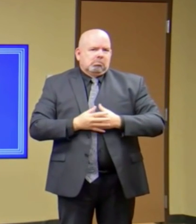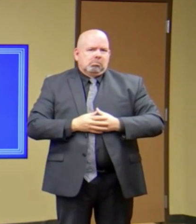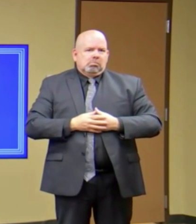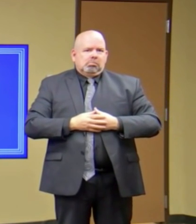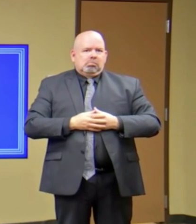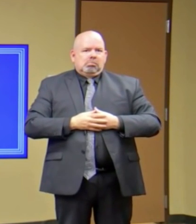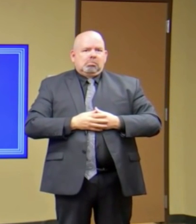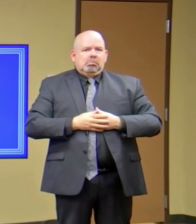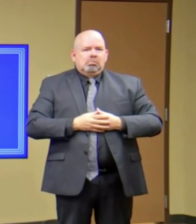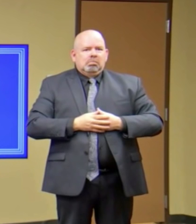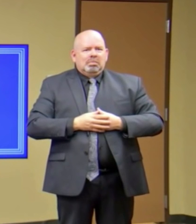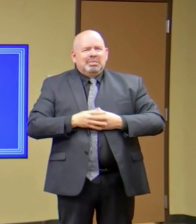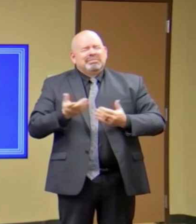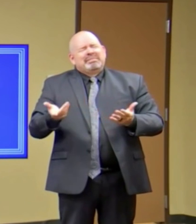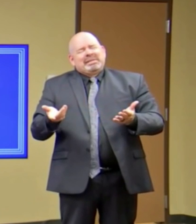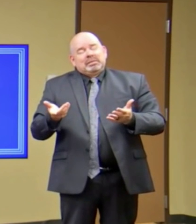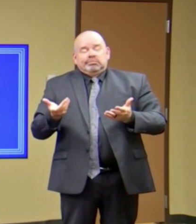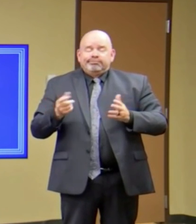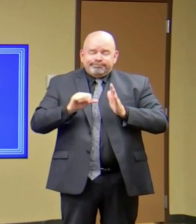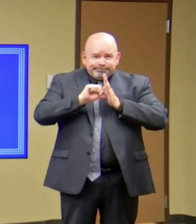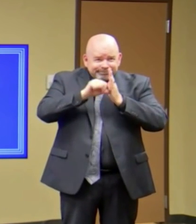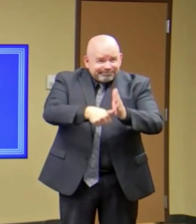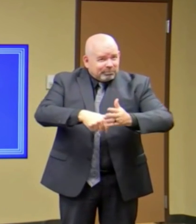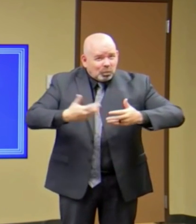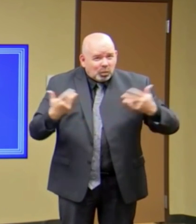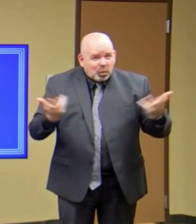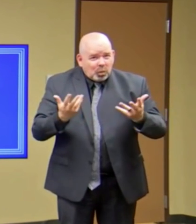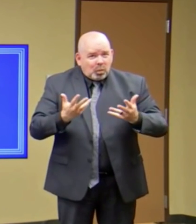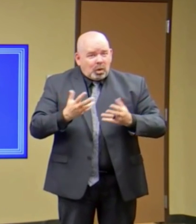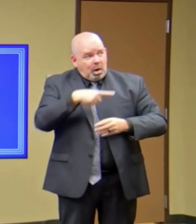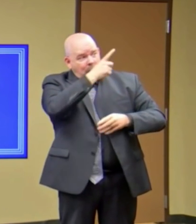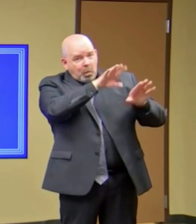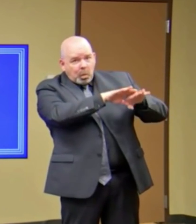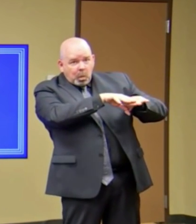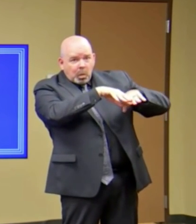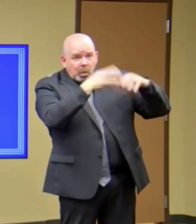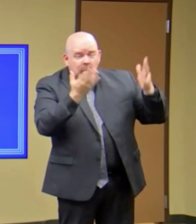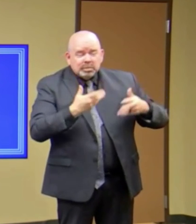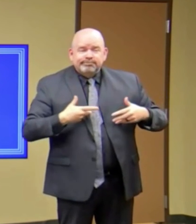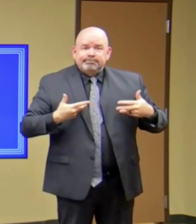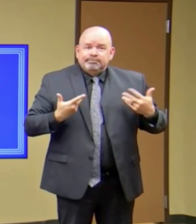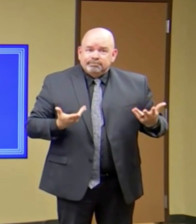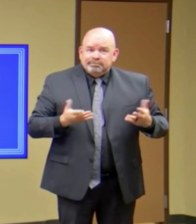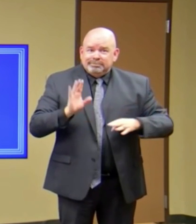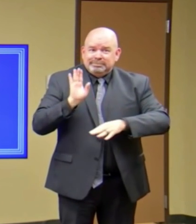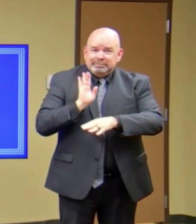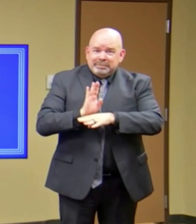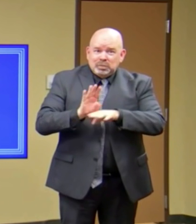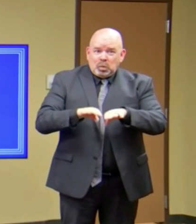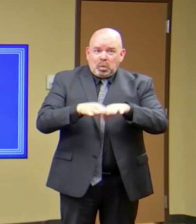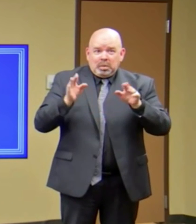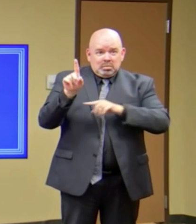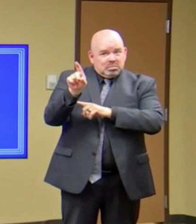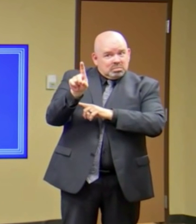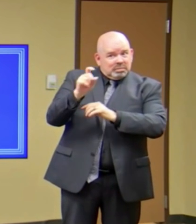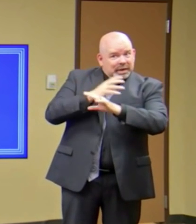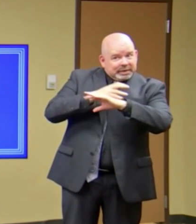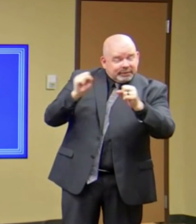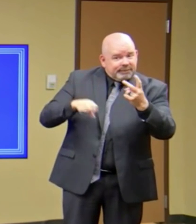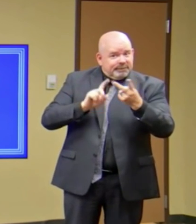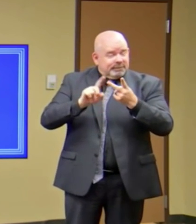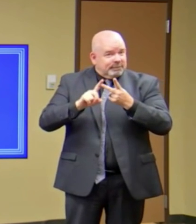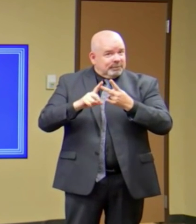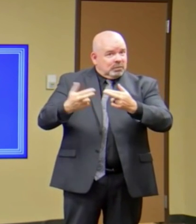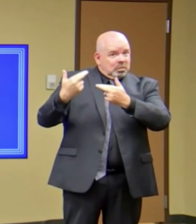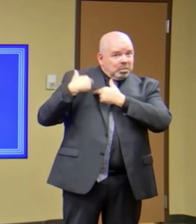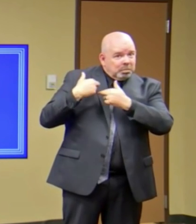you to do something, open your business, doesn't necessarily mean you're going to. And you've seen some responsible business owners, similar to